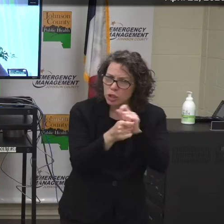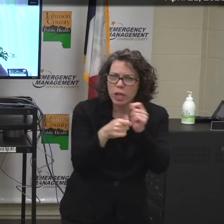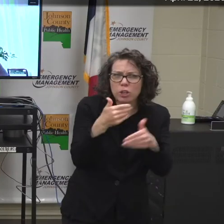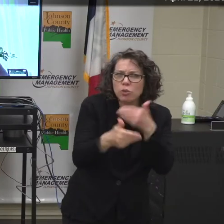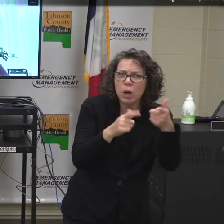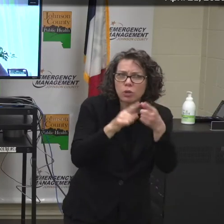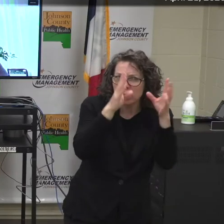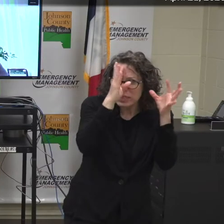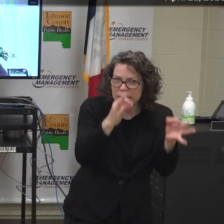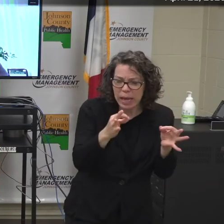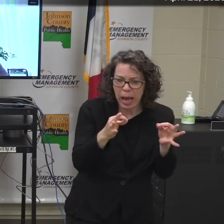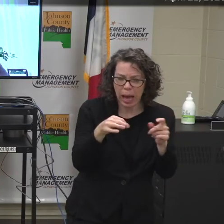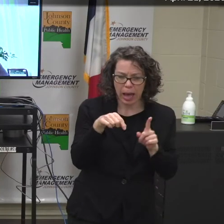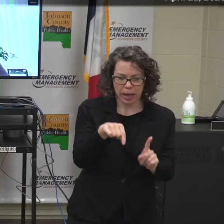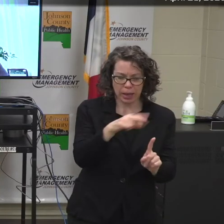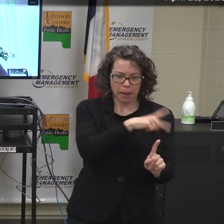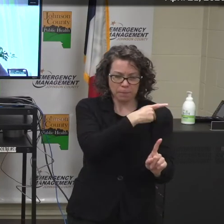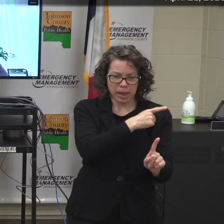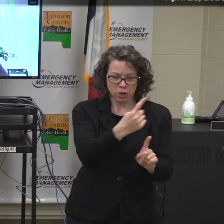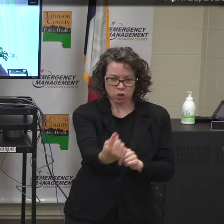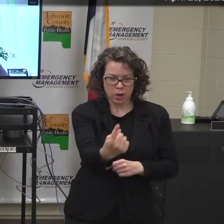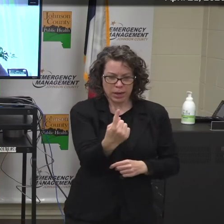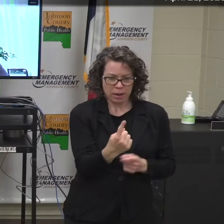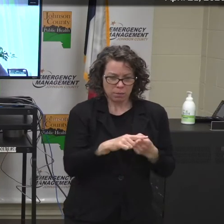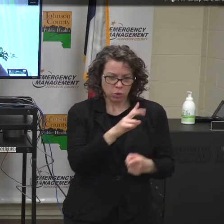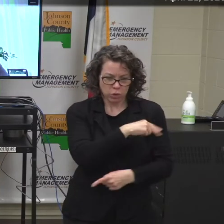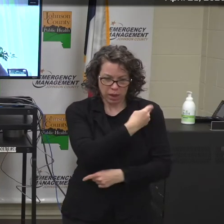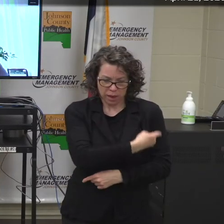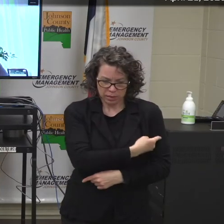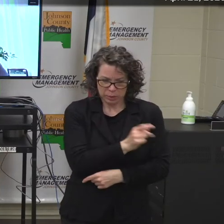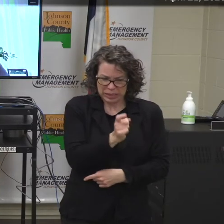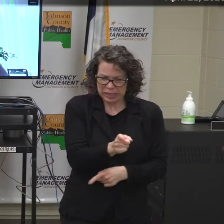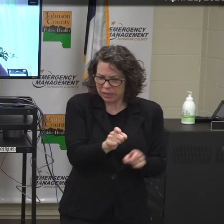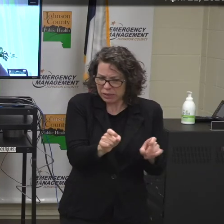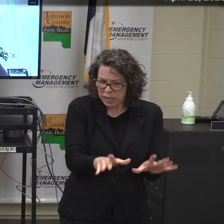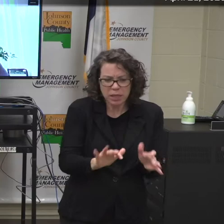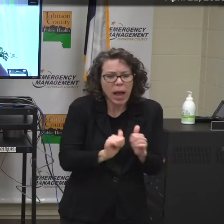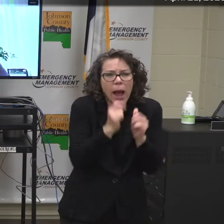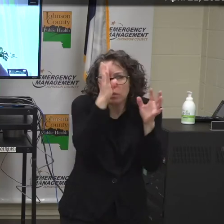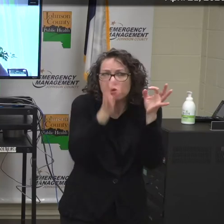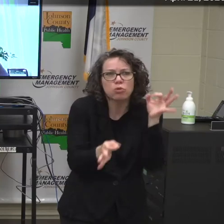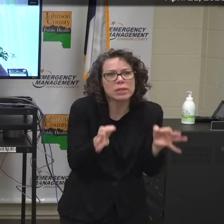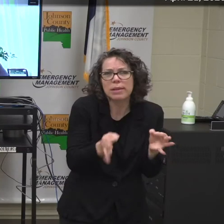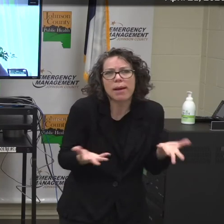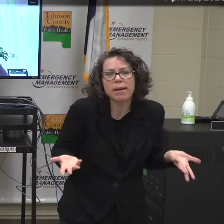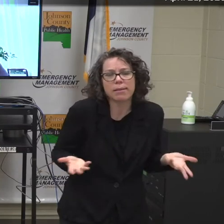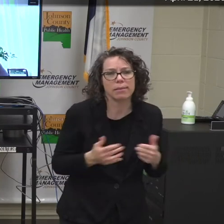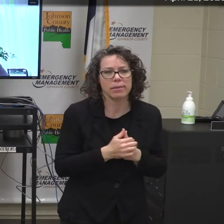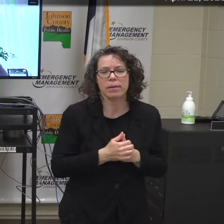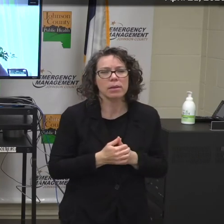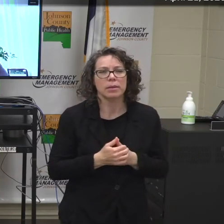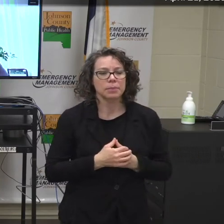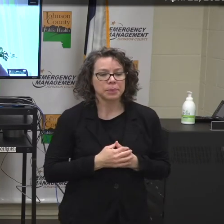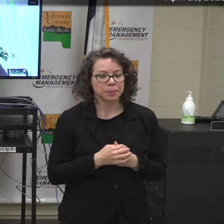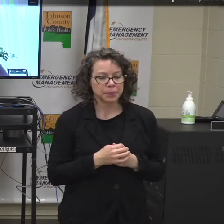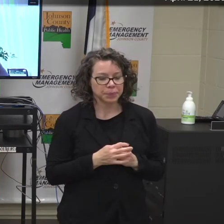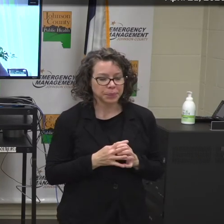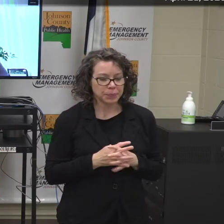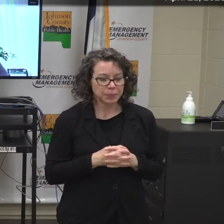whether a patient receives a COVID-19 test? And please enumerate what that decision making process is currently.